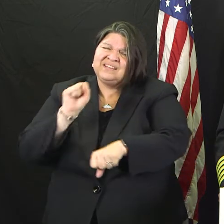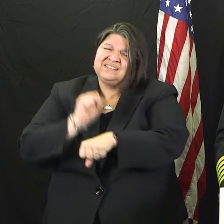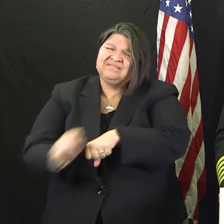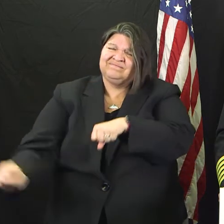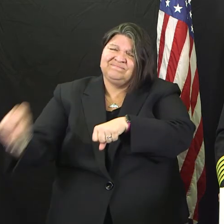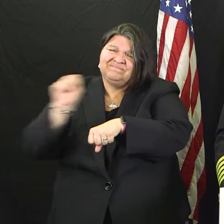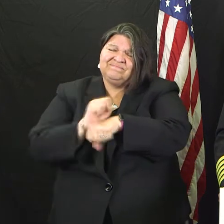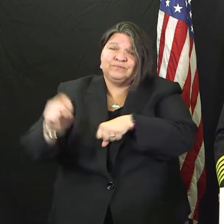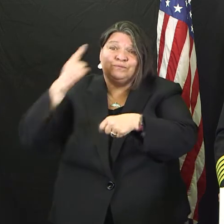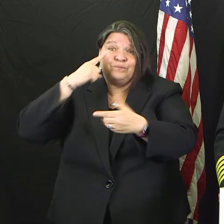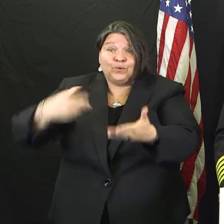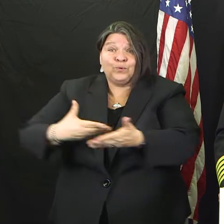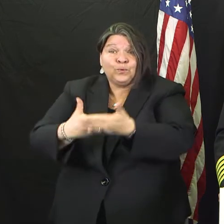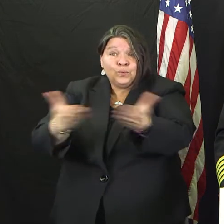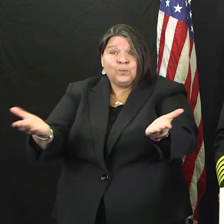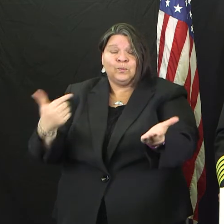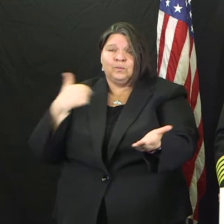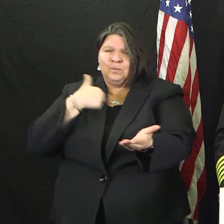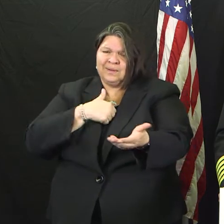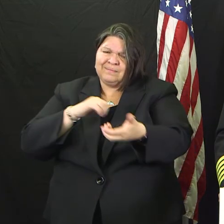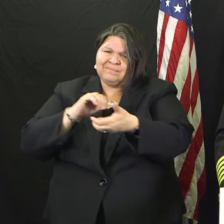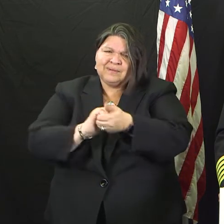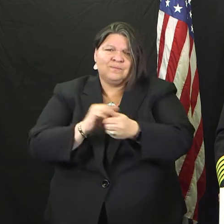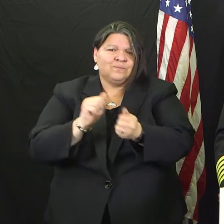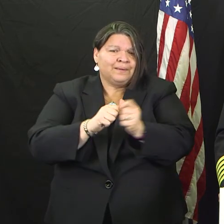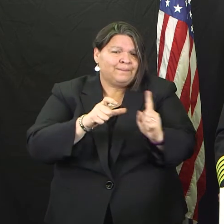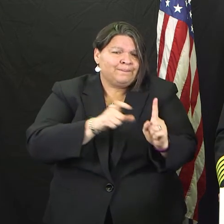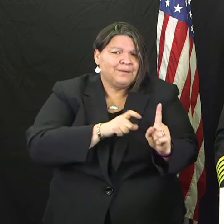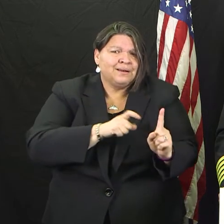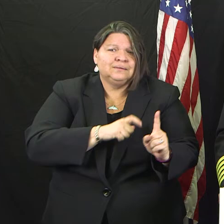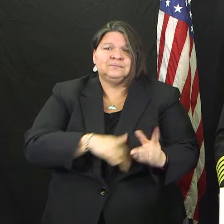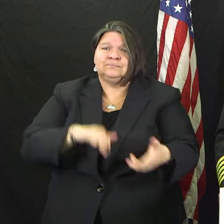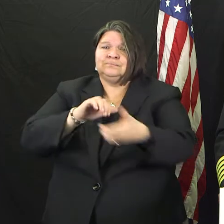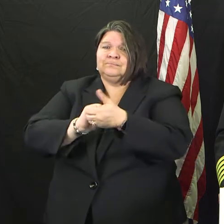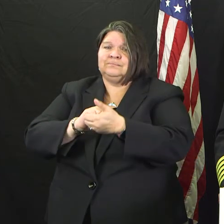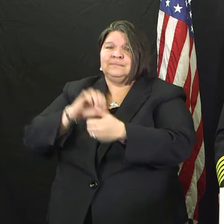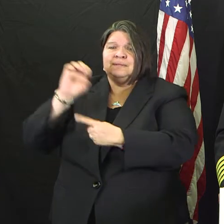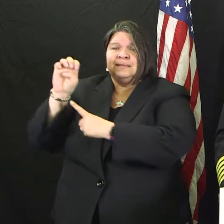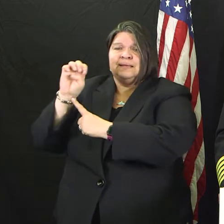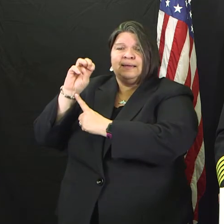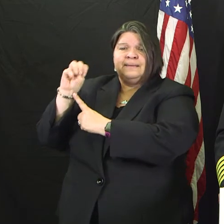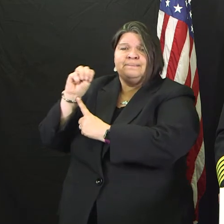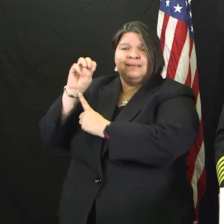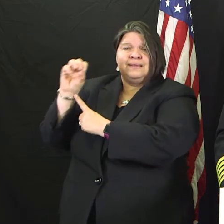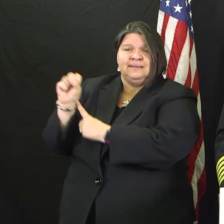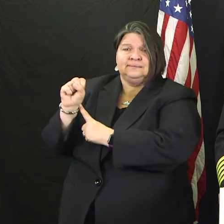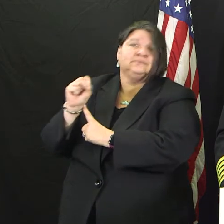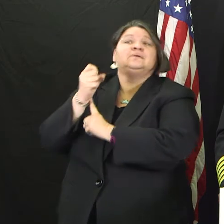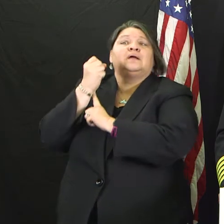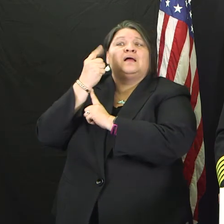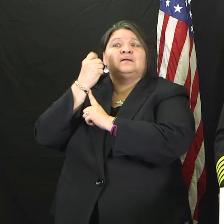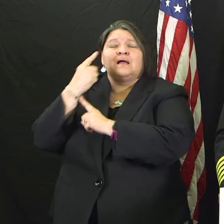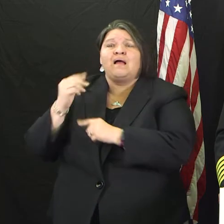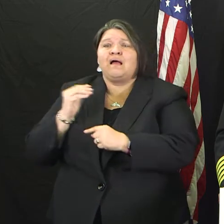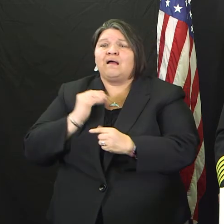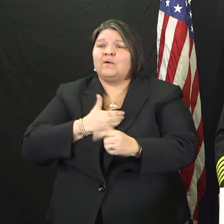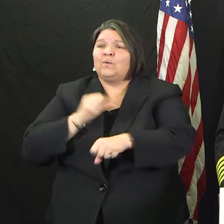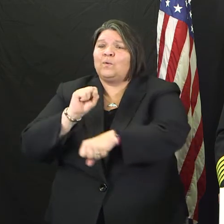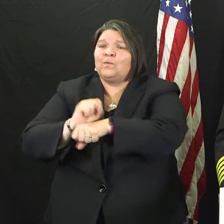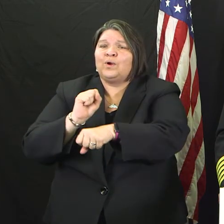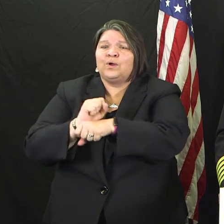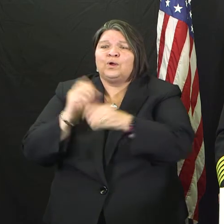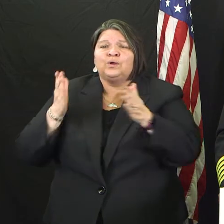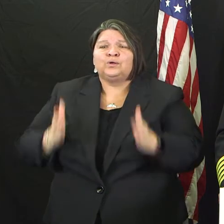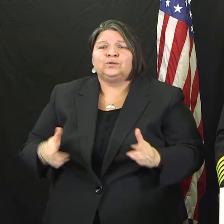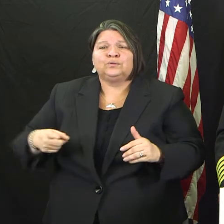provide that service. And that, they are committed to. They are coming to work, and I thank them and I thank their families for continuing